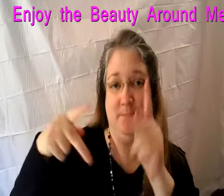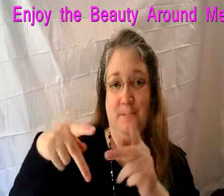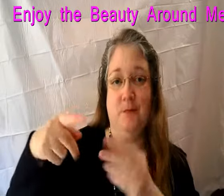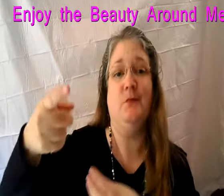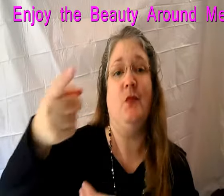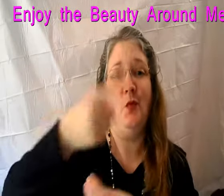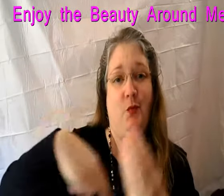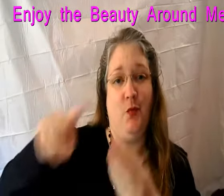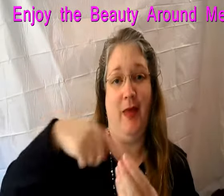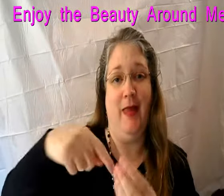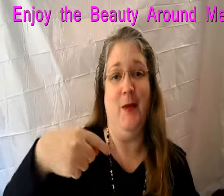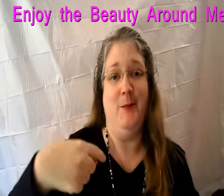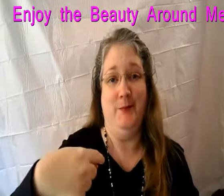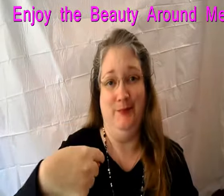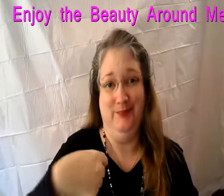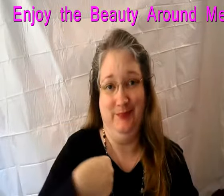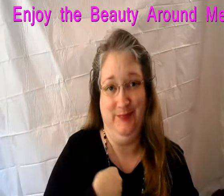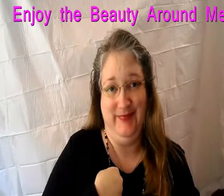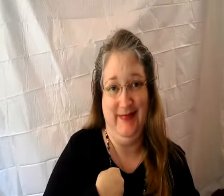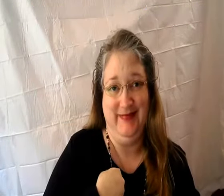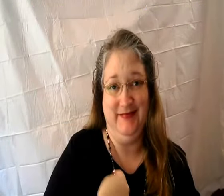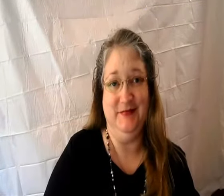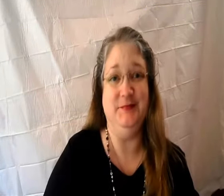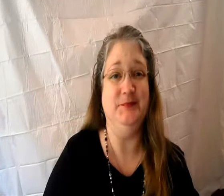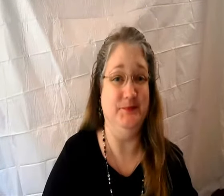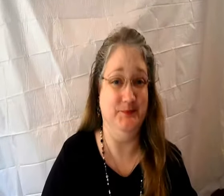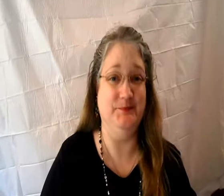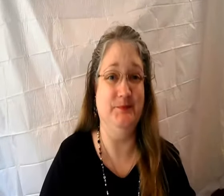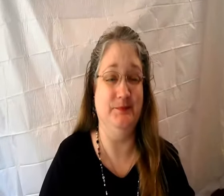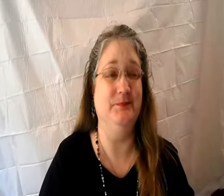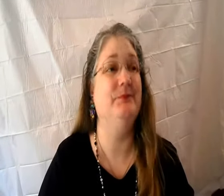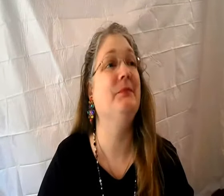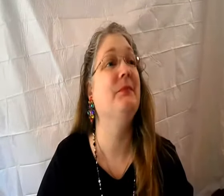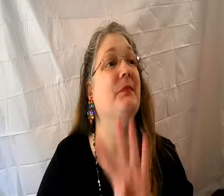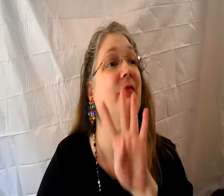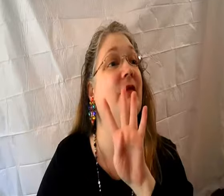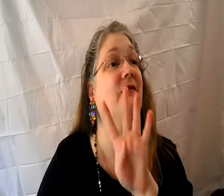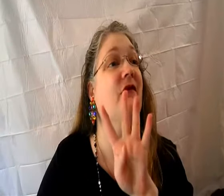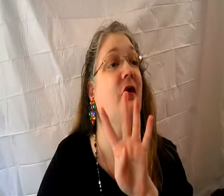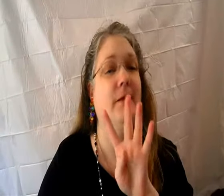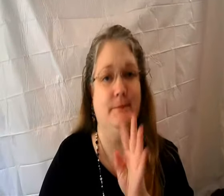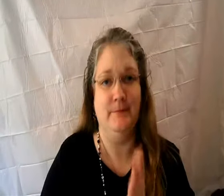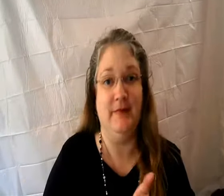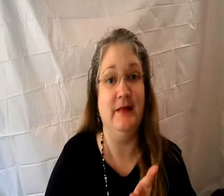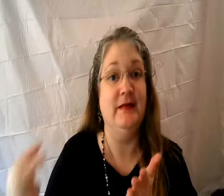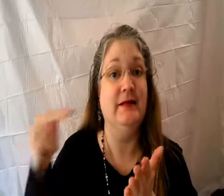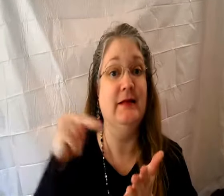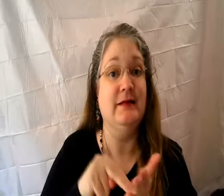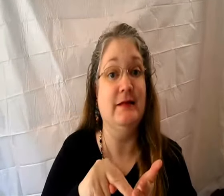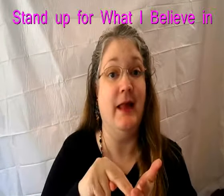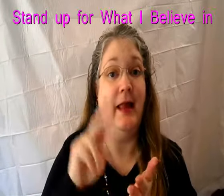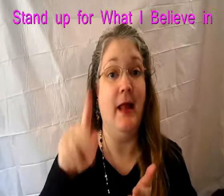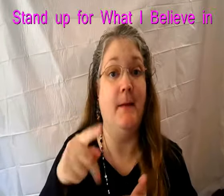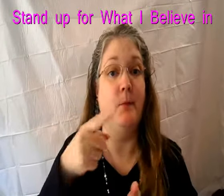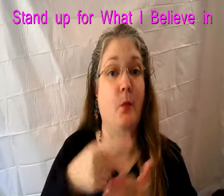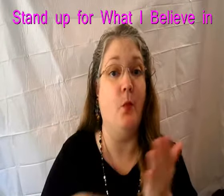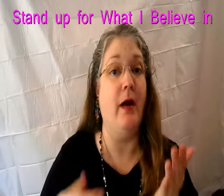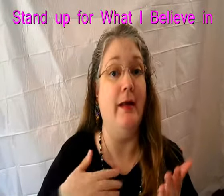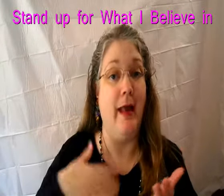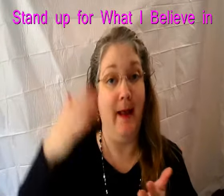I'll see Him, I'll hold to His hand When the world says I can't,